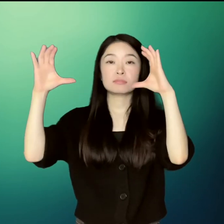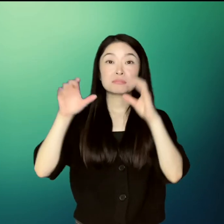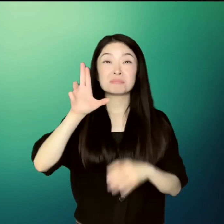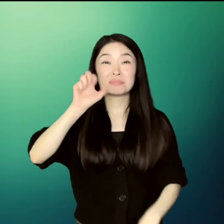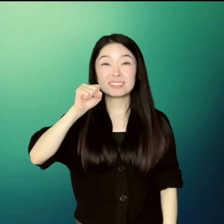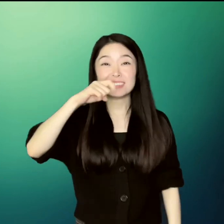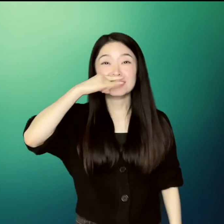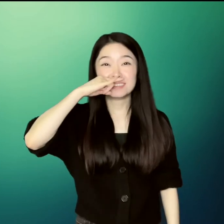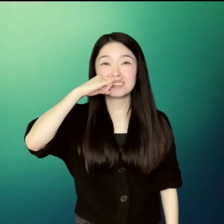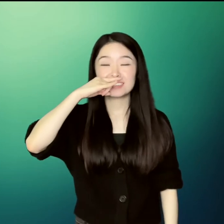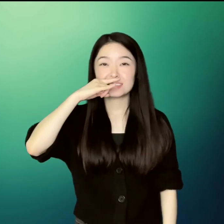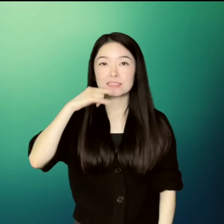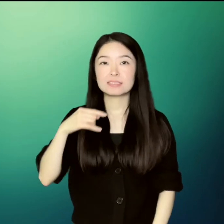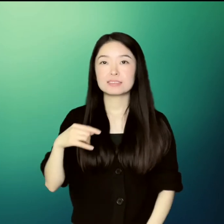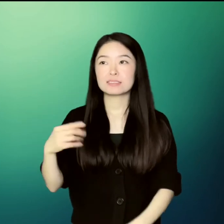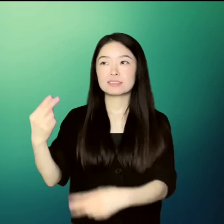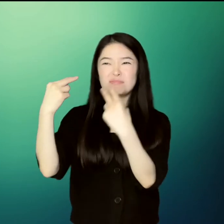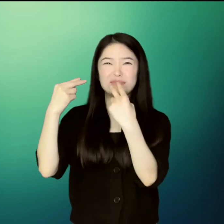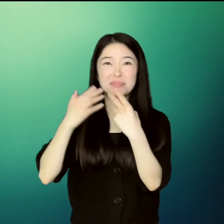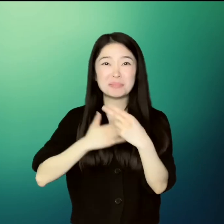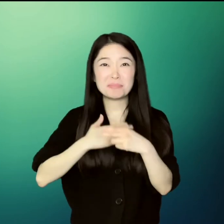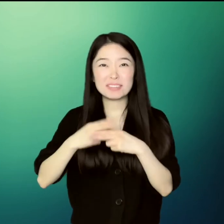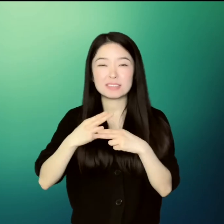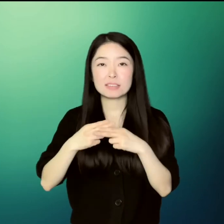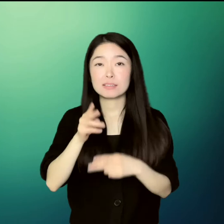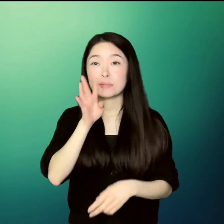Un He pictured the kids on the bus.